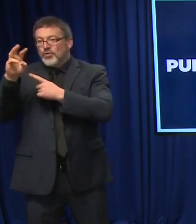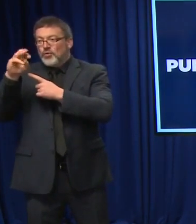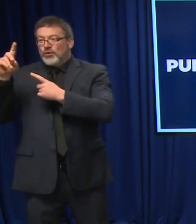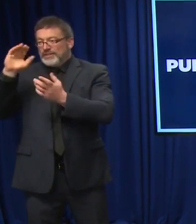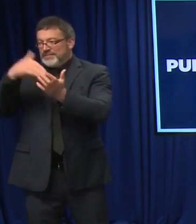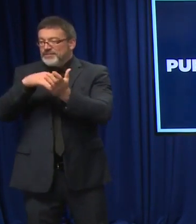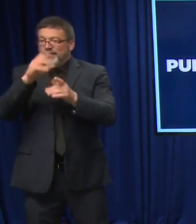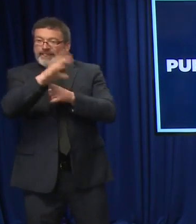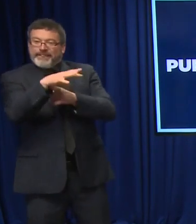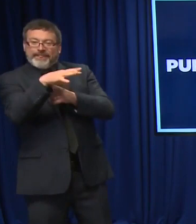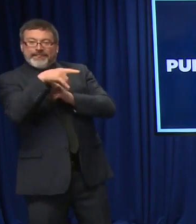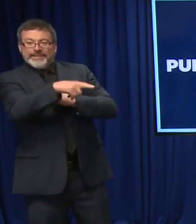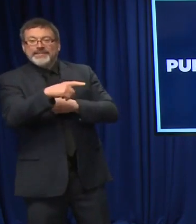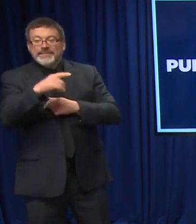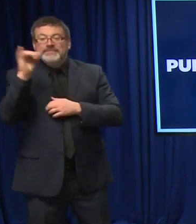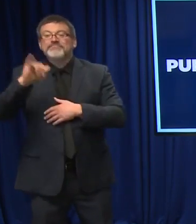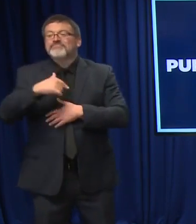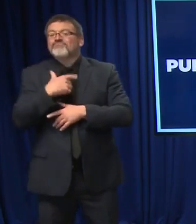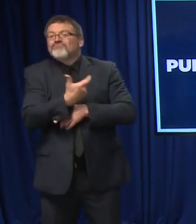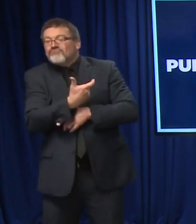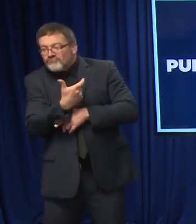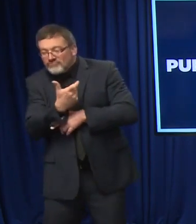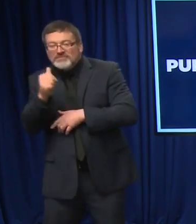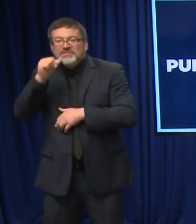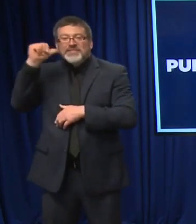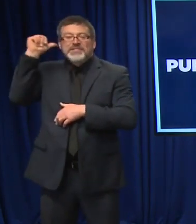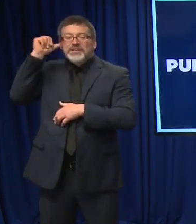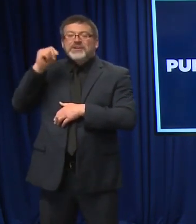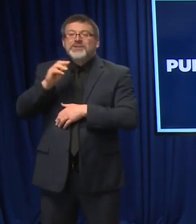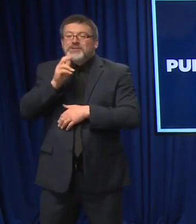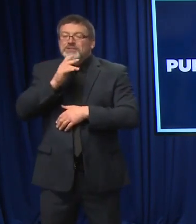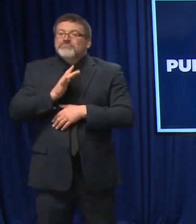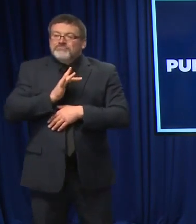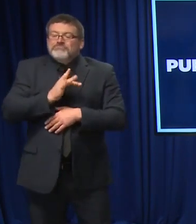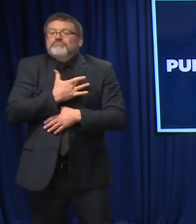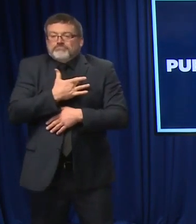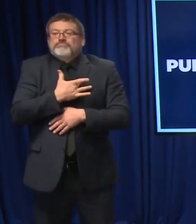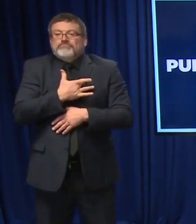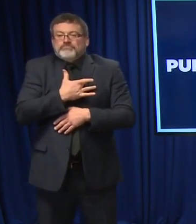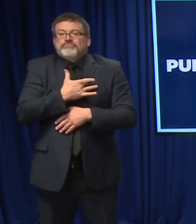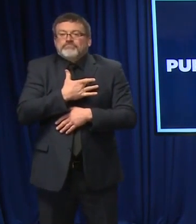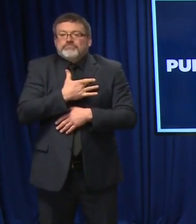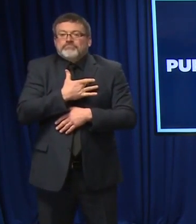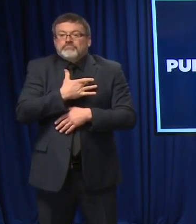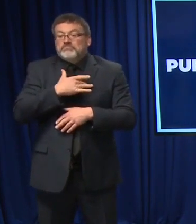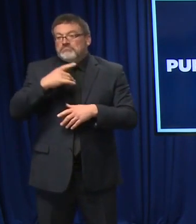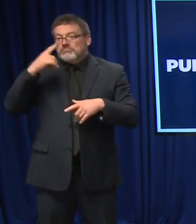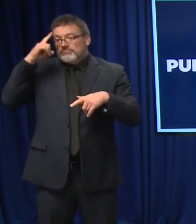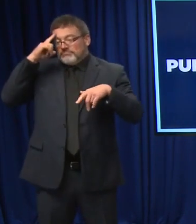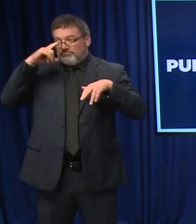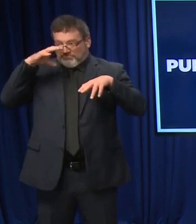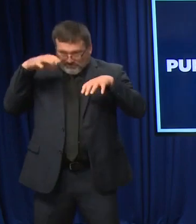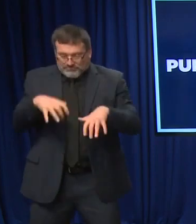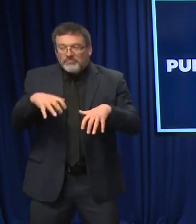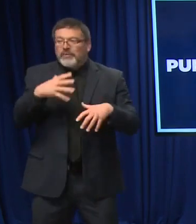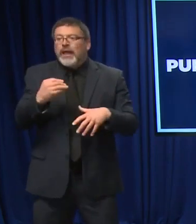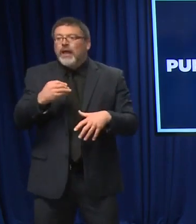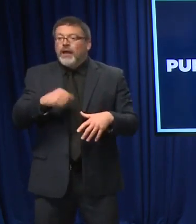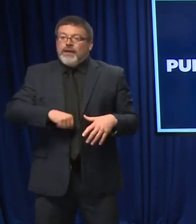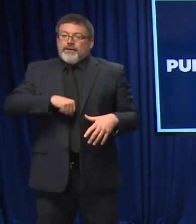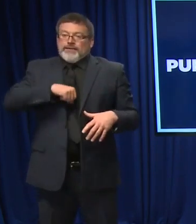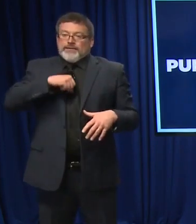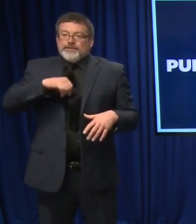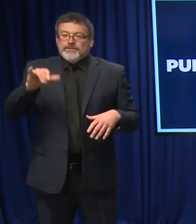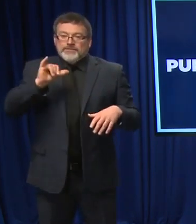very shocked and proud that Edgewood Center was